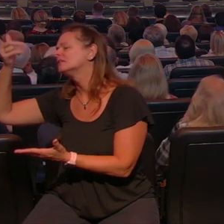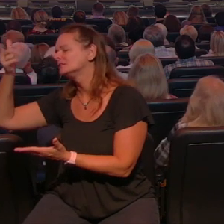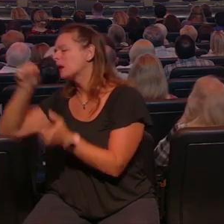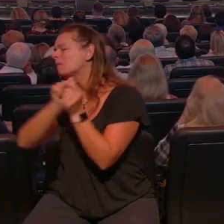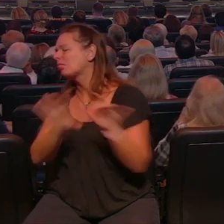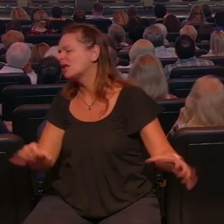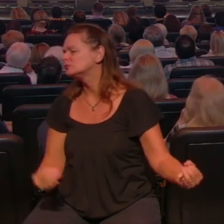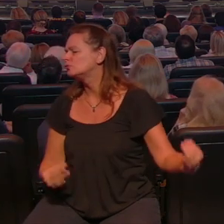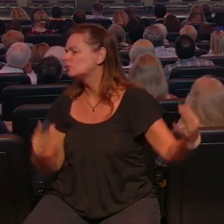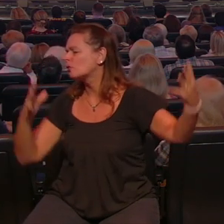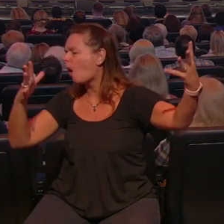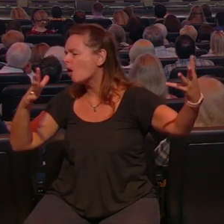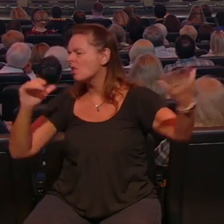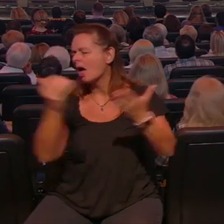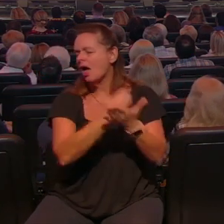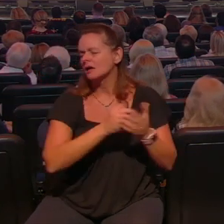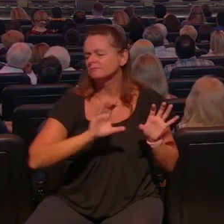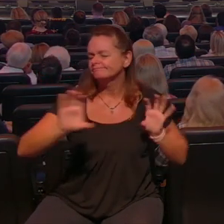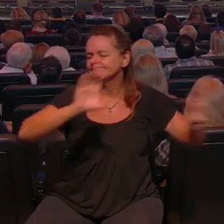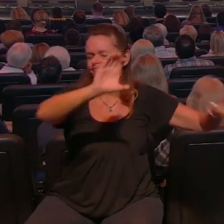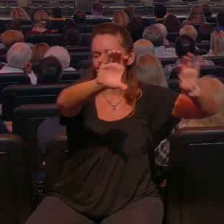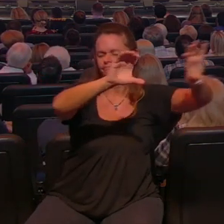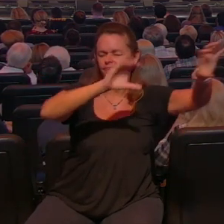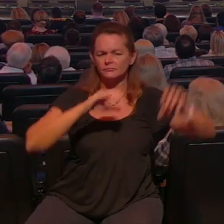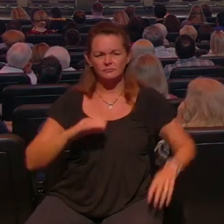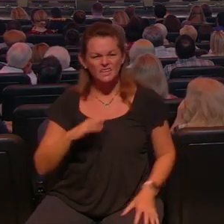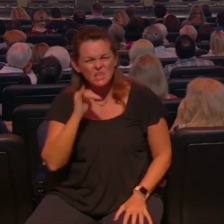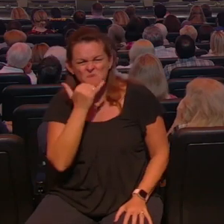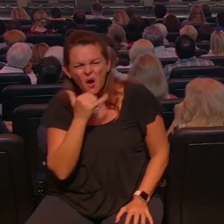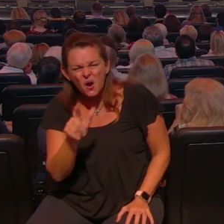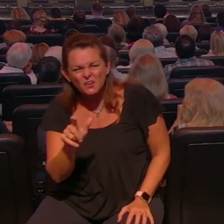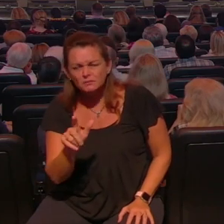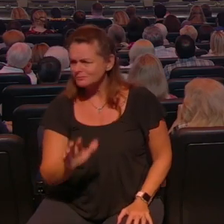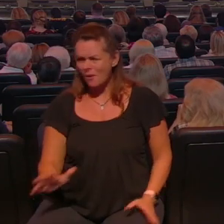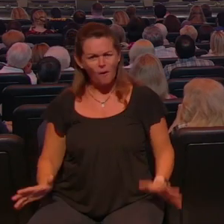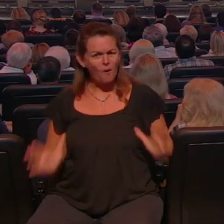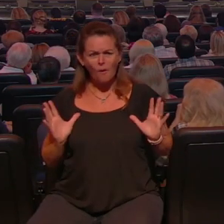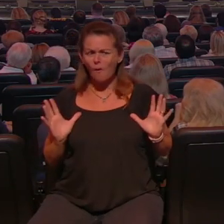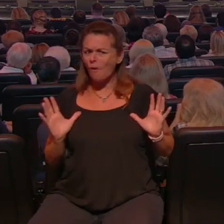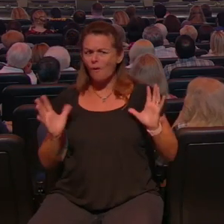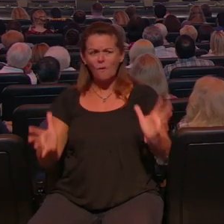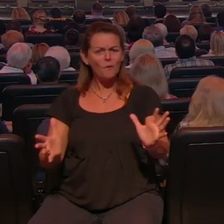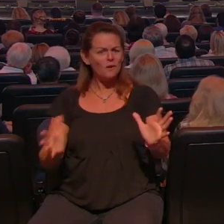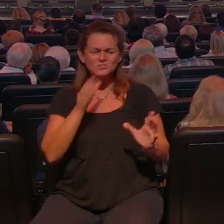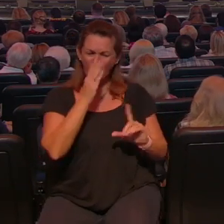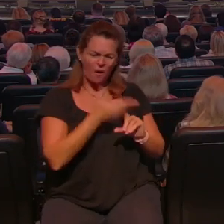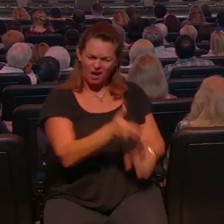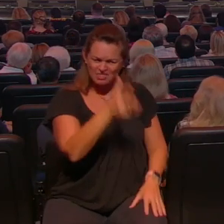that wrong no don't let the devil convince you that it's wrong to ask God to